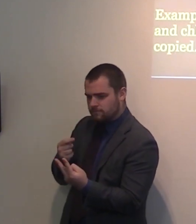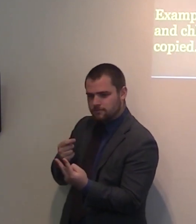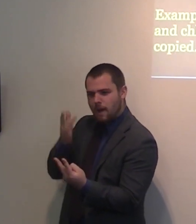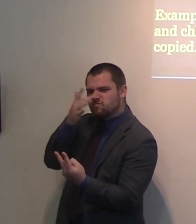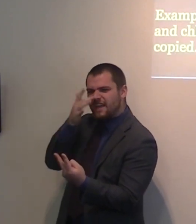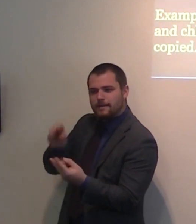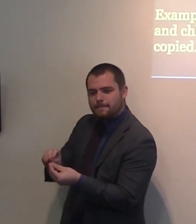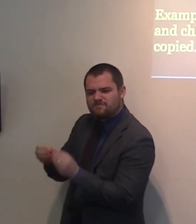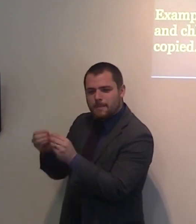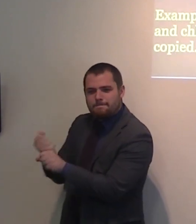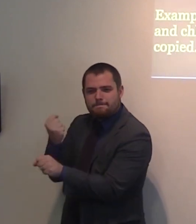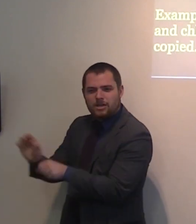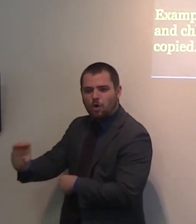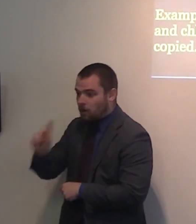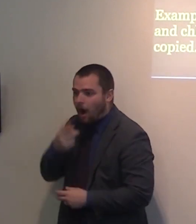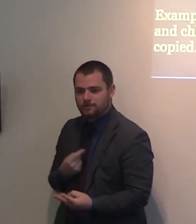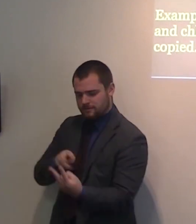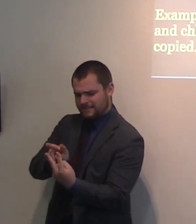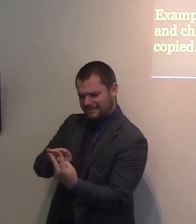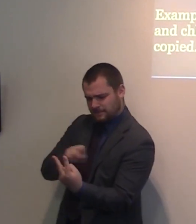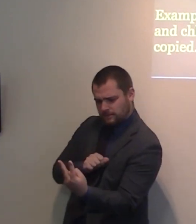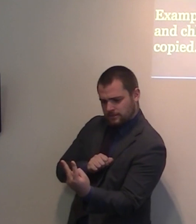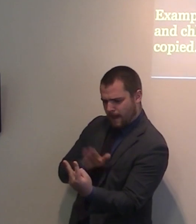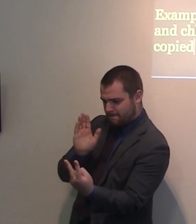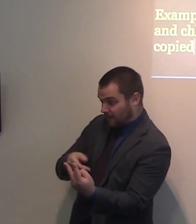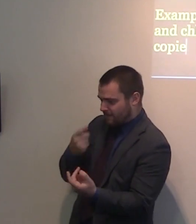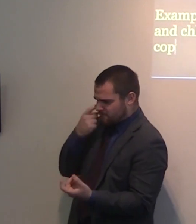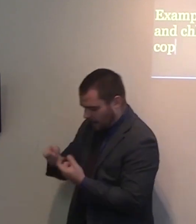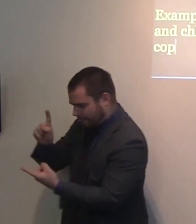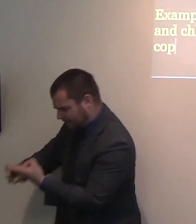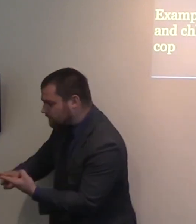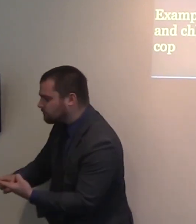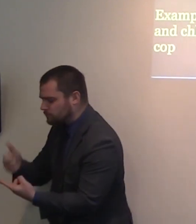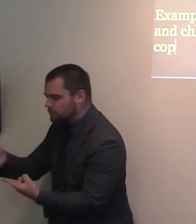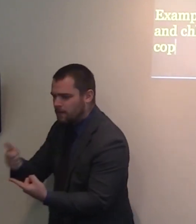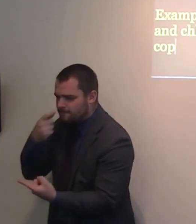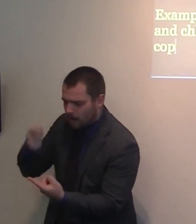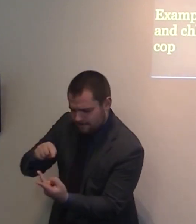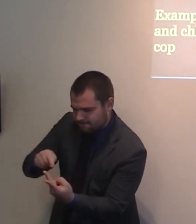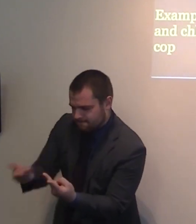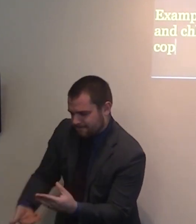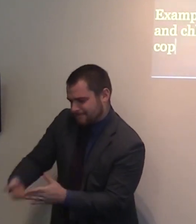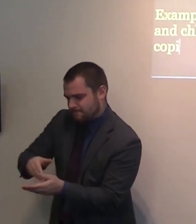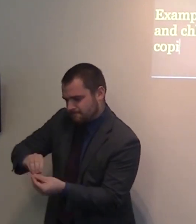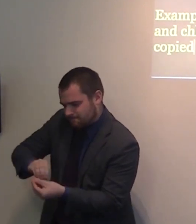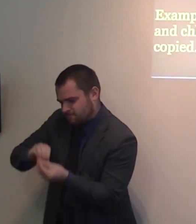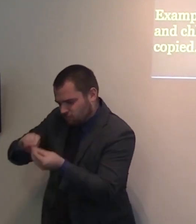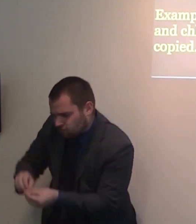Trademark. We have a trademark. What is the trademark of Christian? Difference. We are